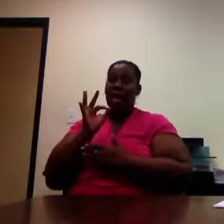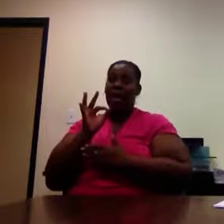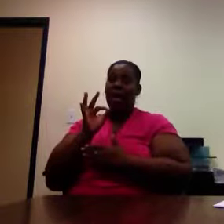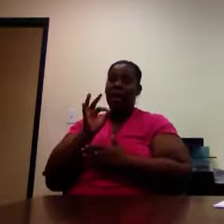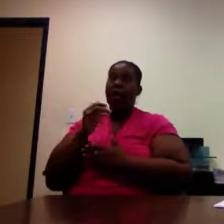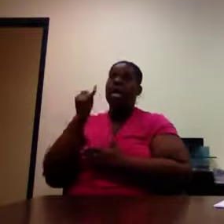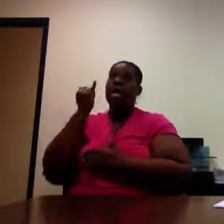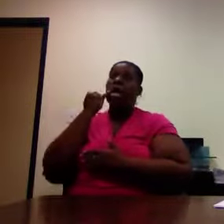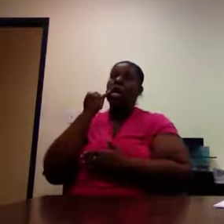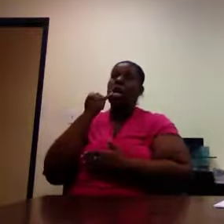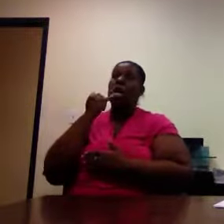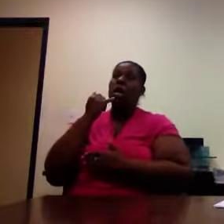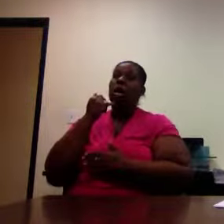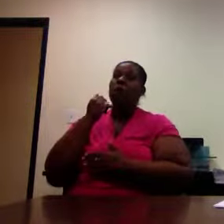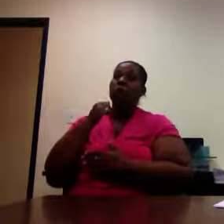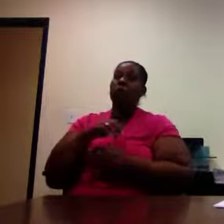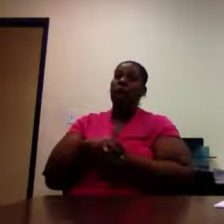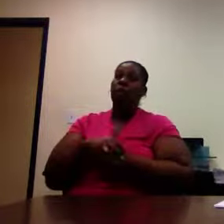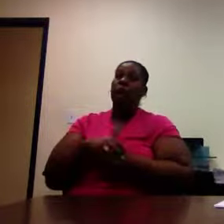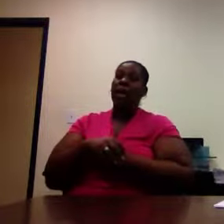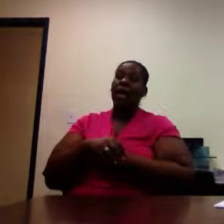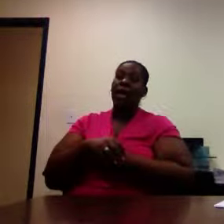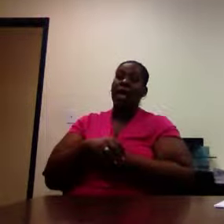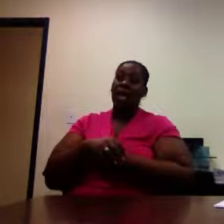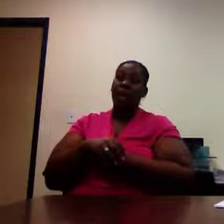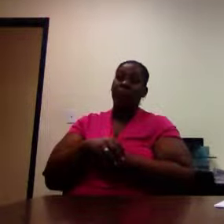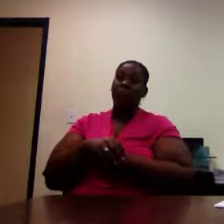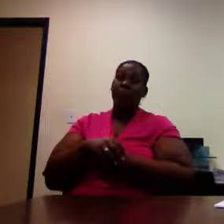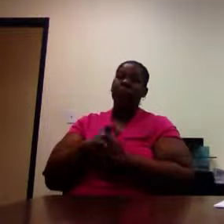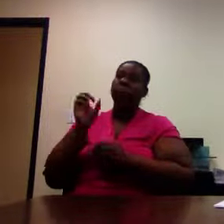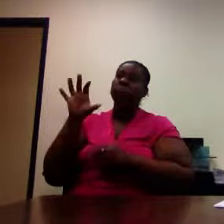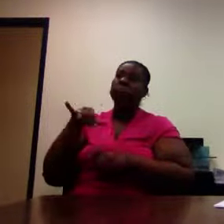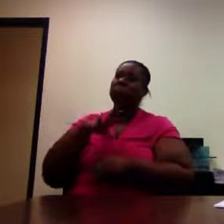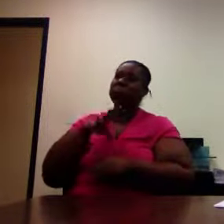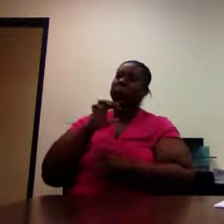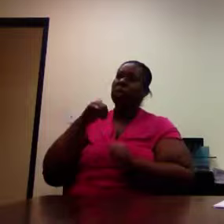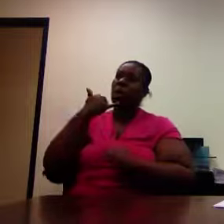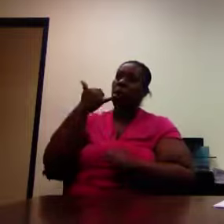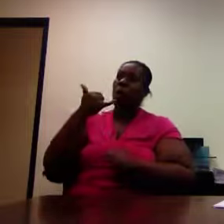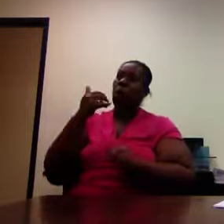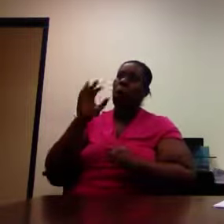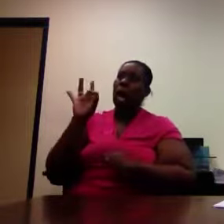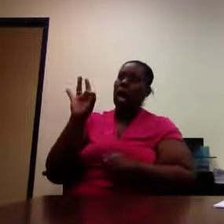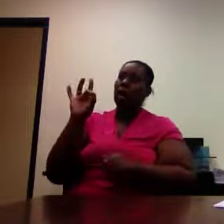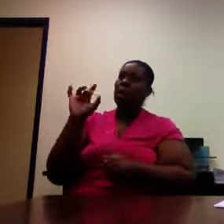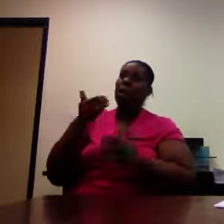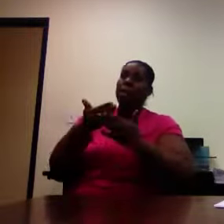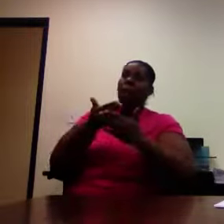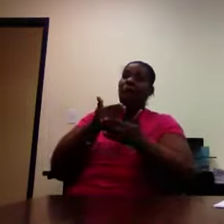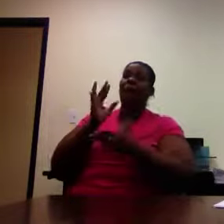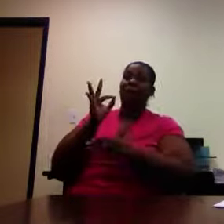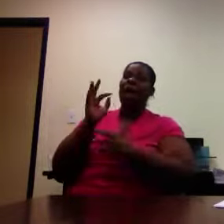You have to provide a reason why you're going to be absent. I can call it 8. Yeah. As long as it's before 9 o'clock.